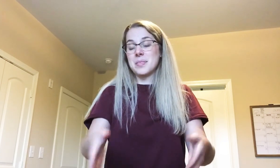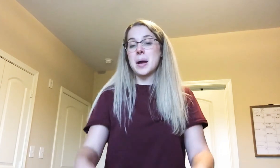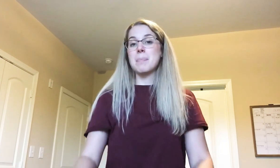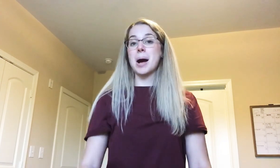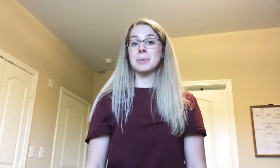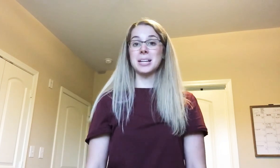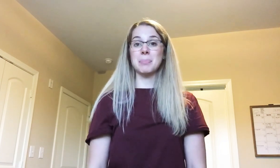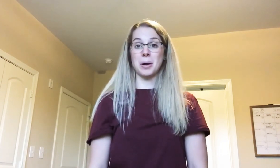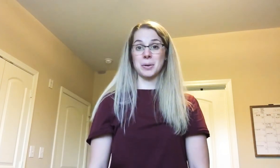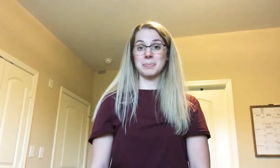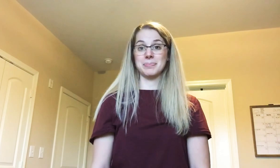Pumpkin poem.